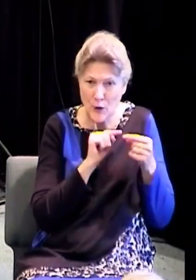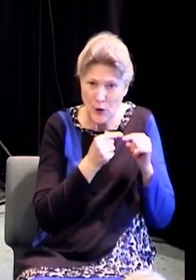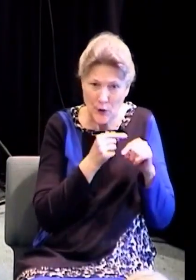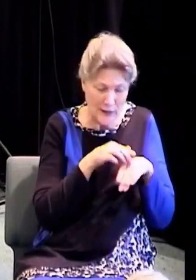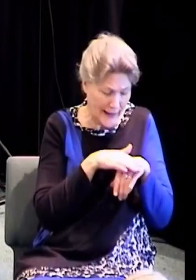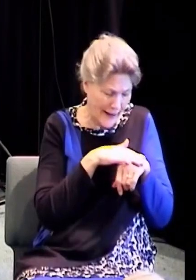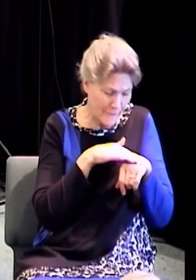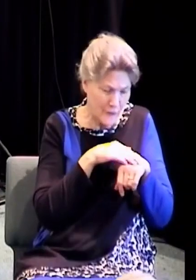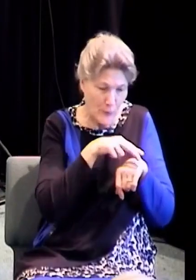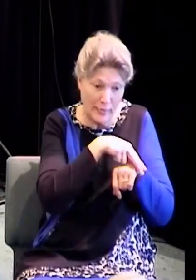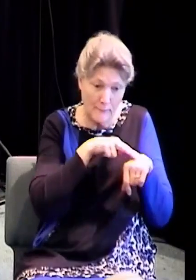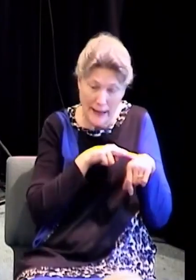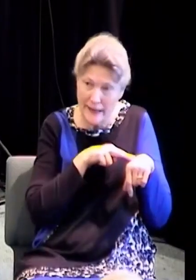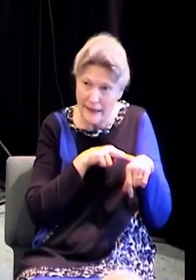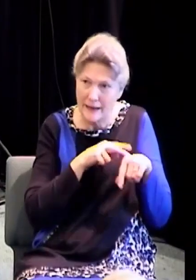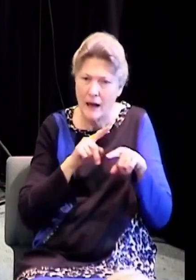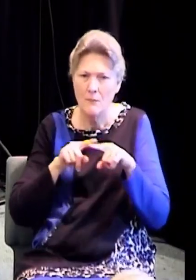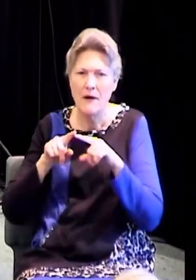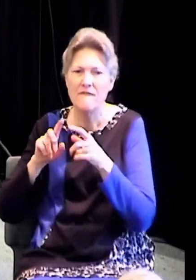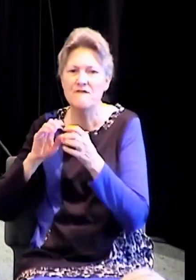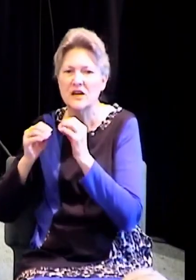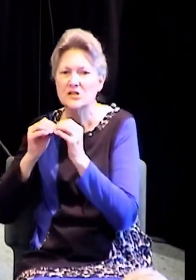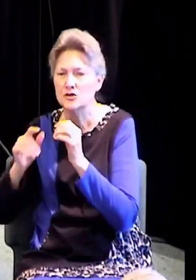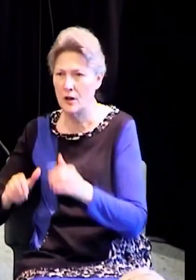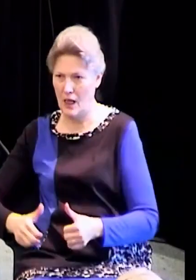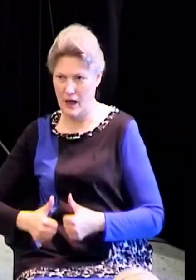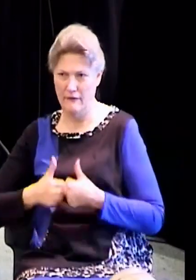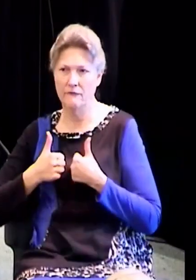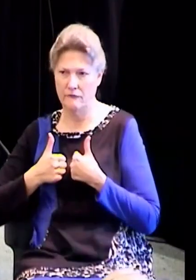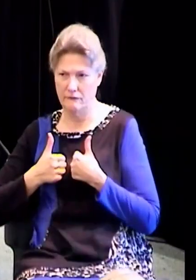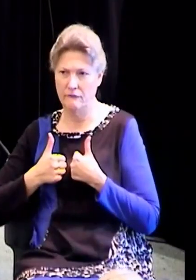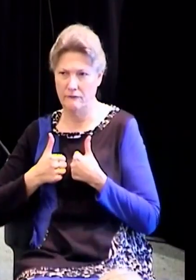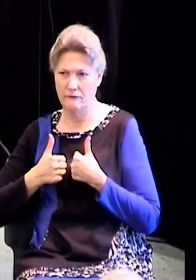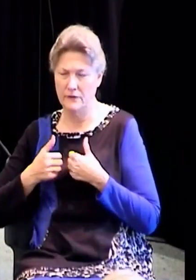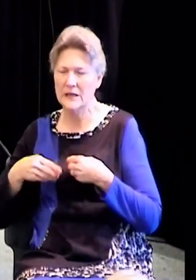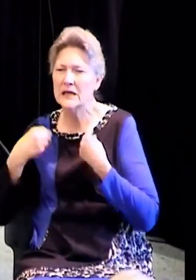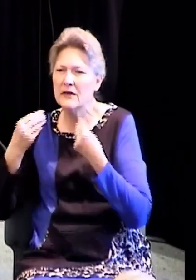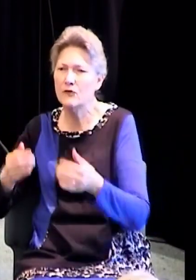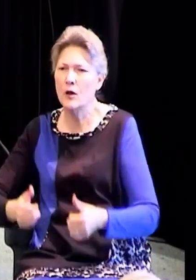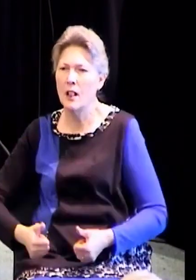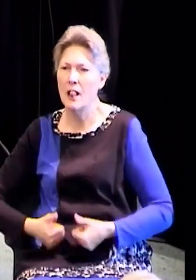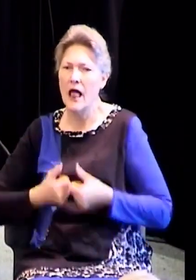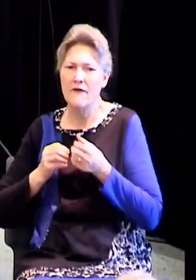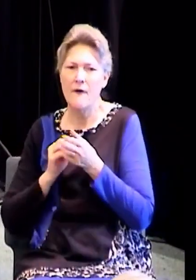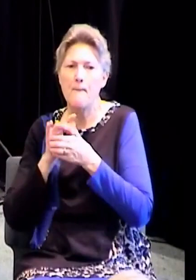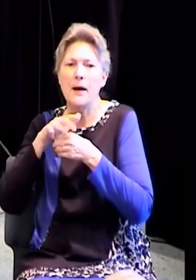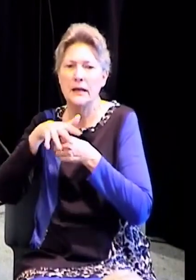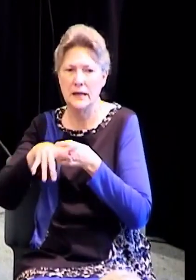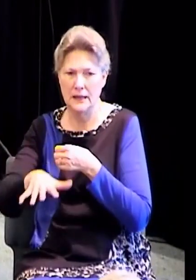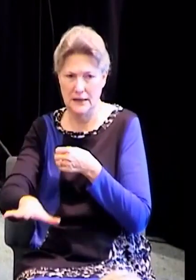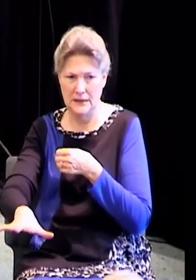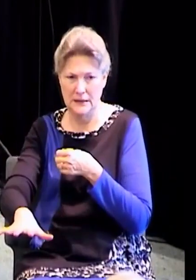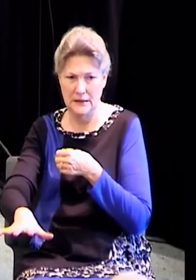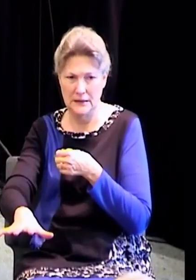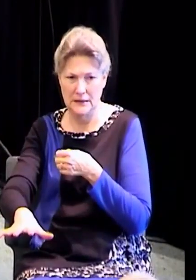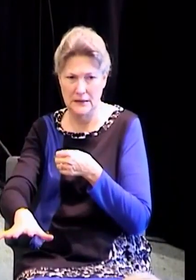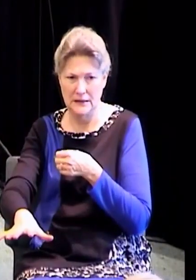wants to fix your life. He wants to give you life more abundantly. If you will throw